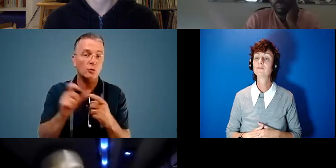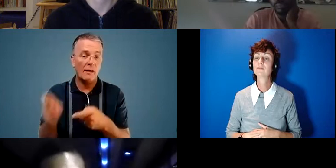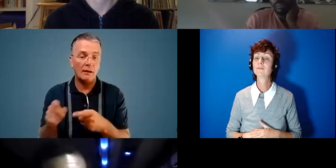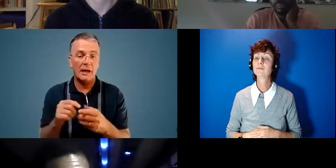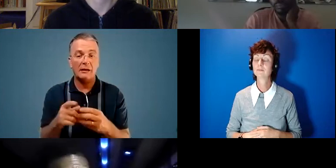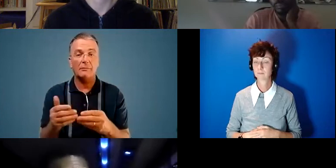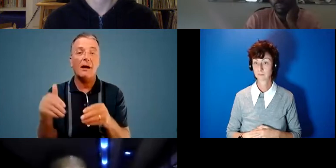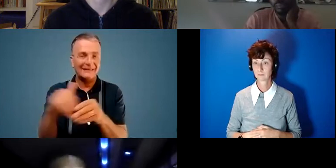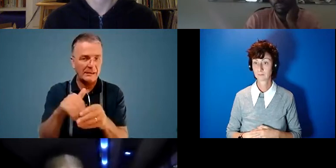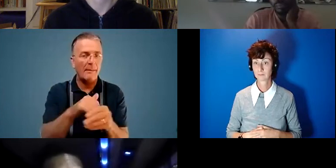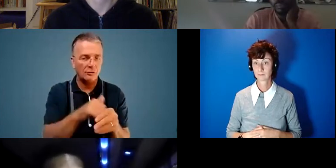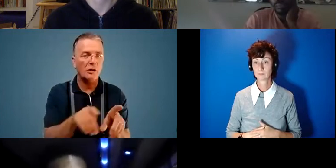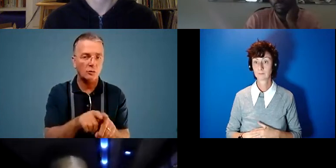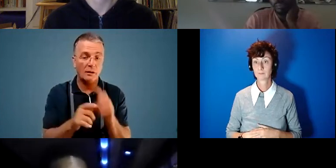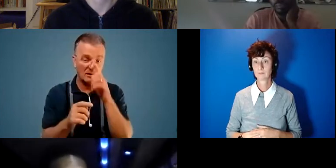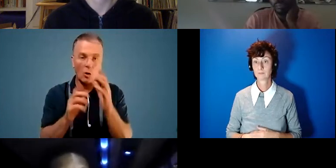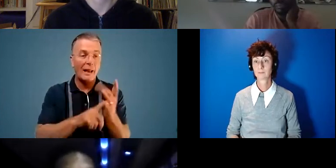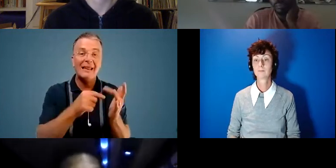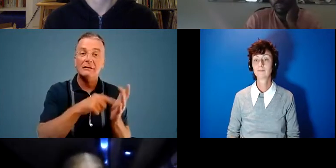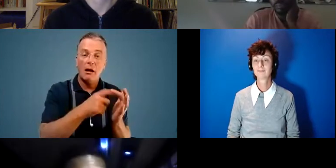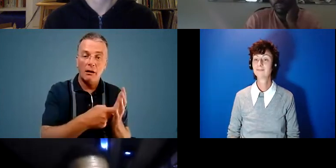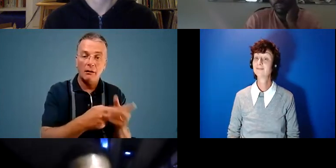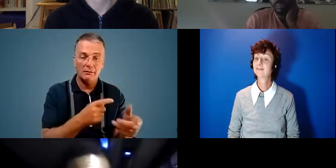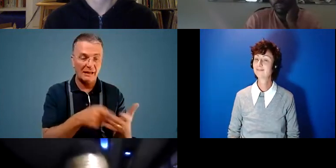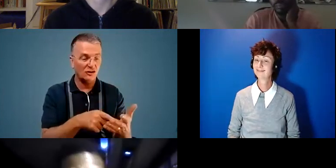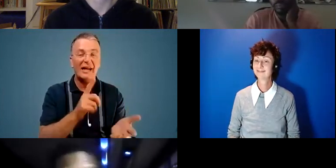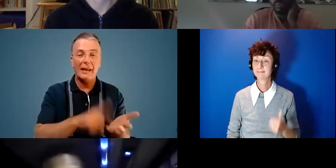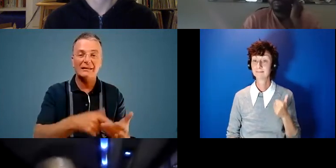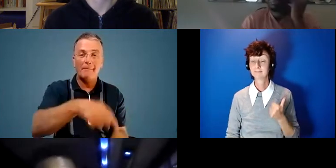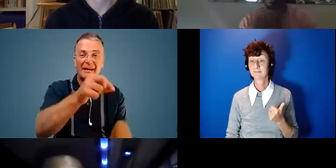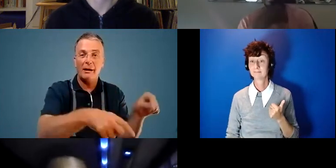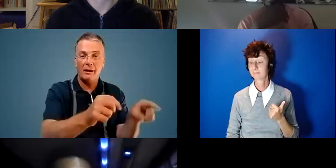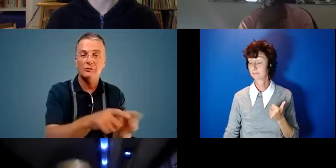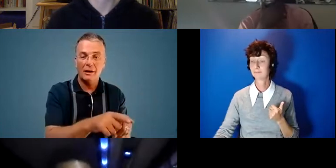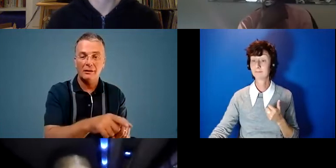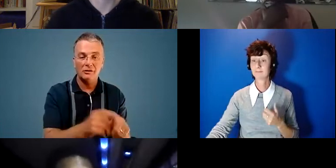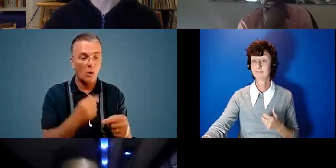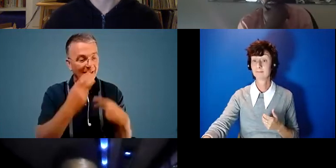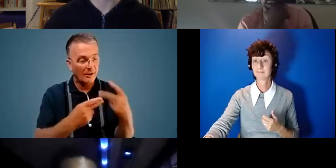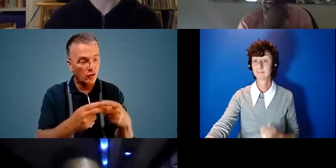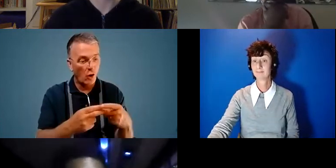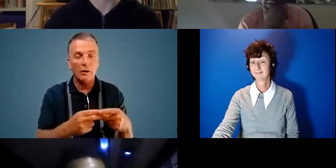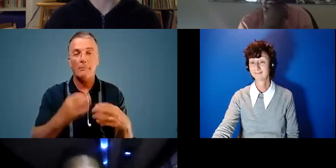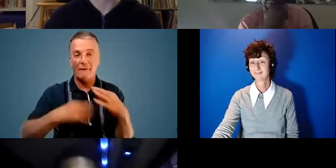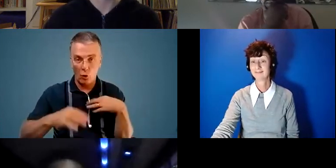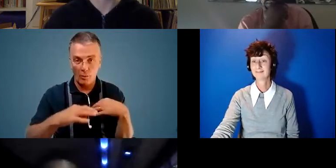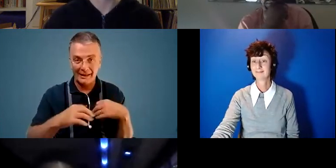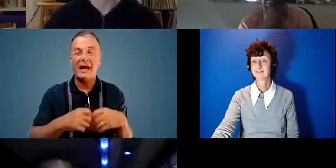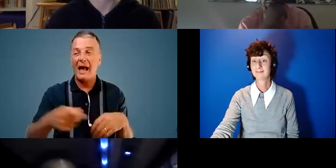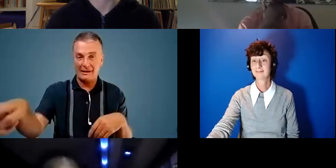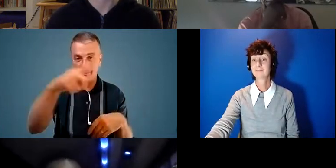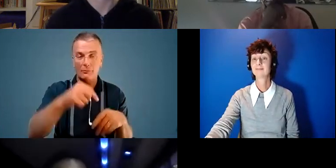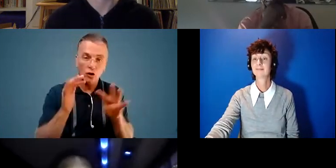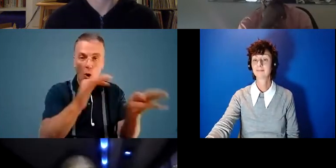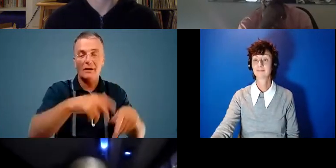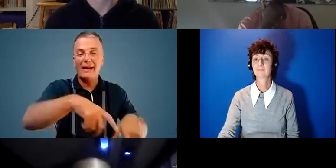and participation as well so with litter for example it's actually litter pick as well so we sing the song we perform it and actually people are going on litter picks as